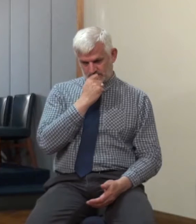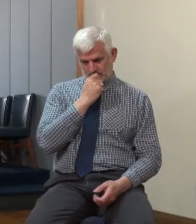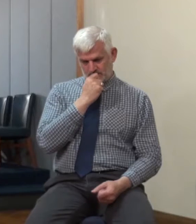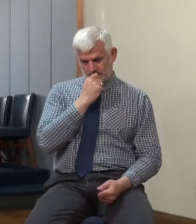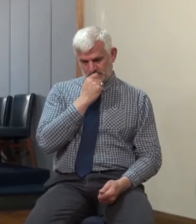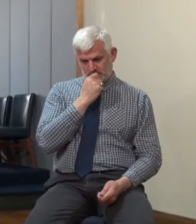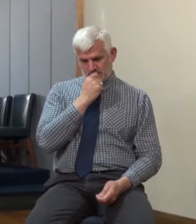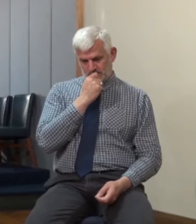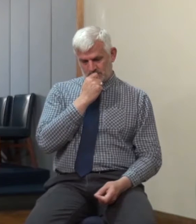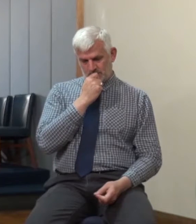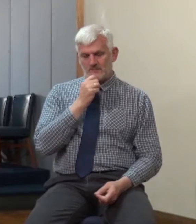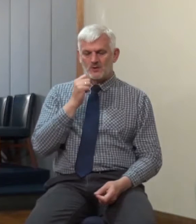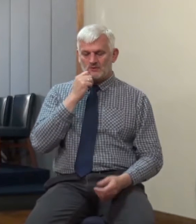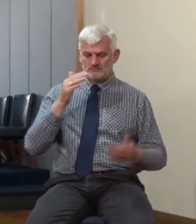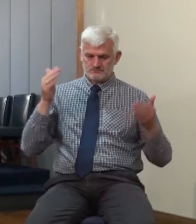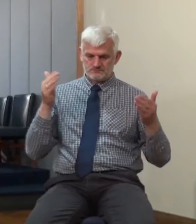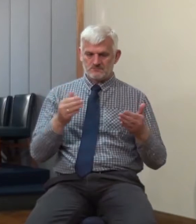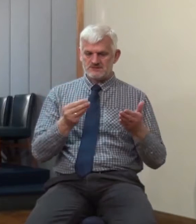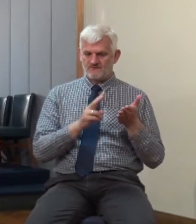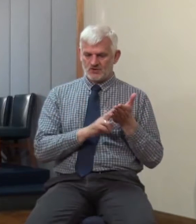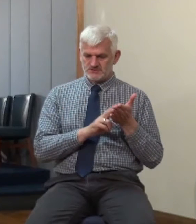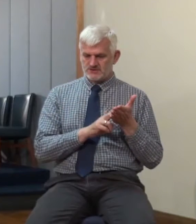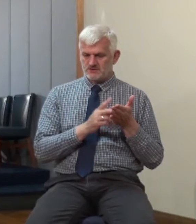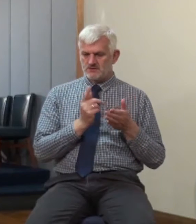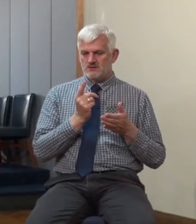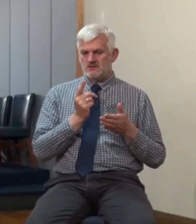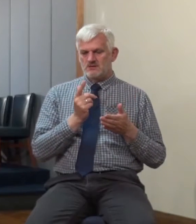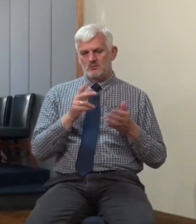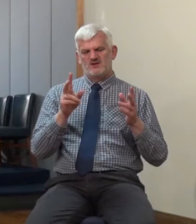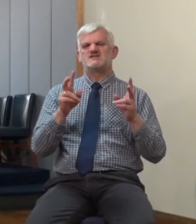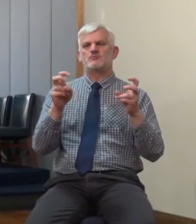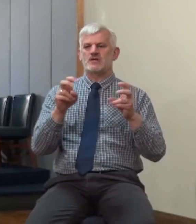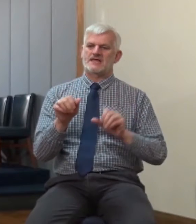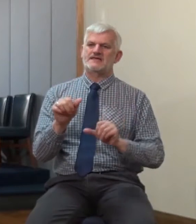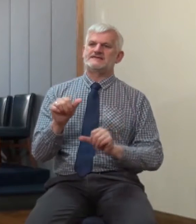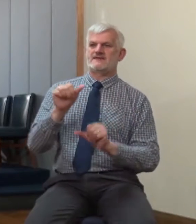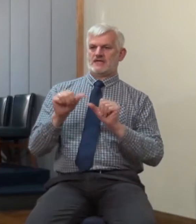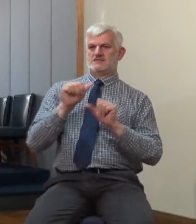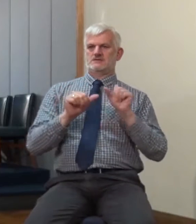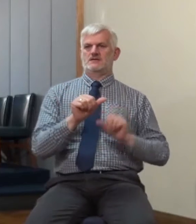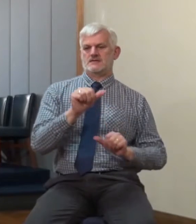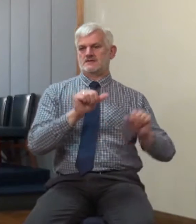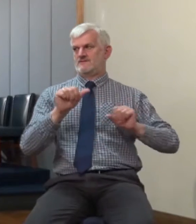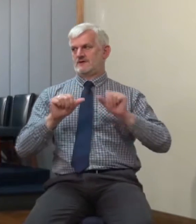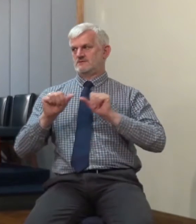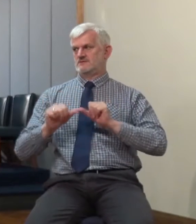we'll look at for a few moments will be about defense. This is the syllabus of instruction